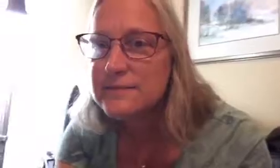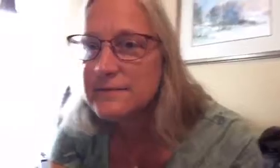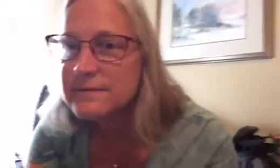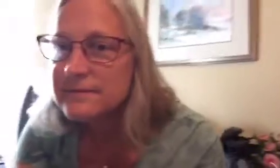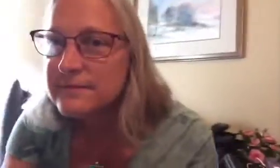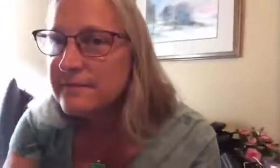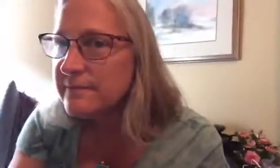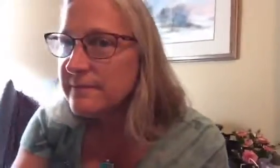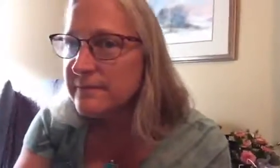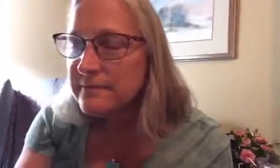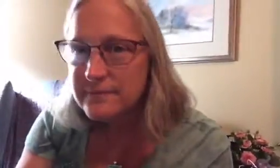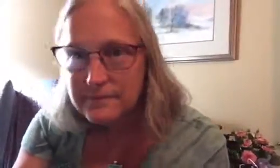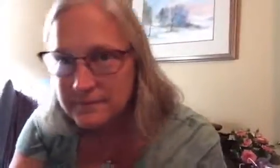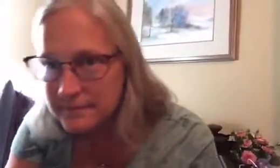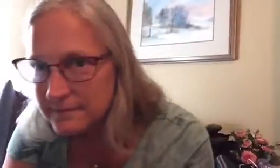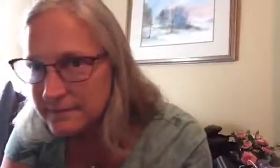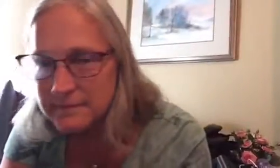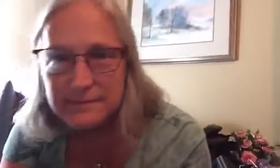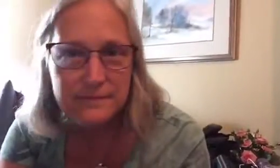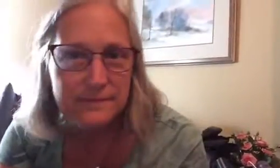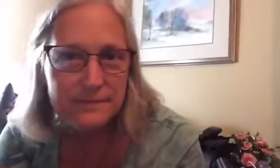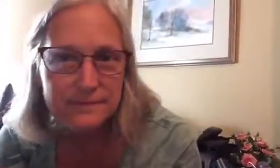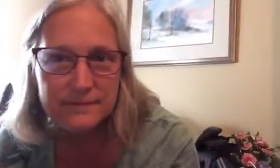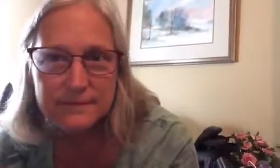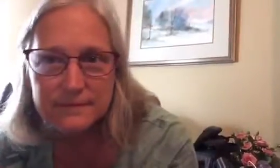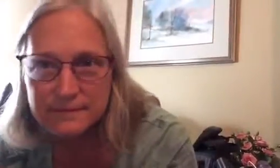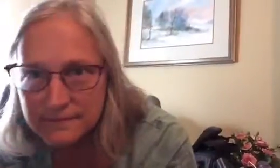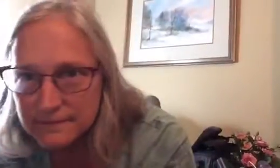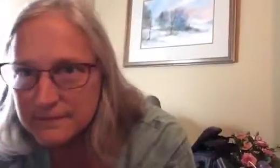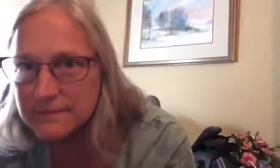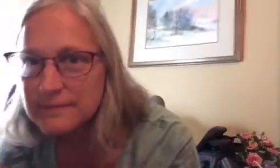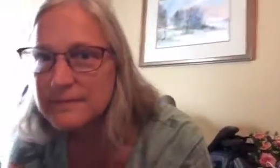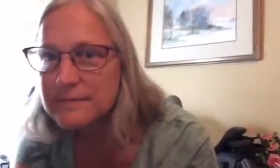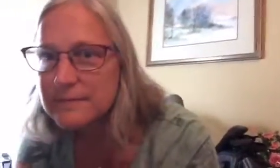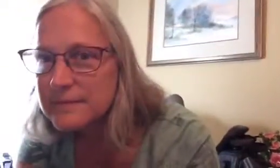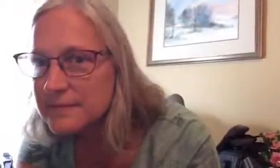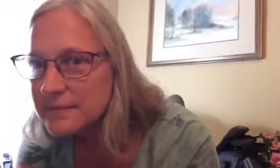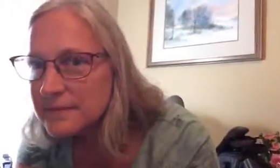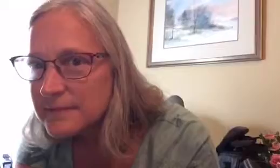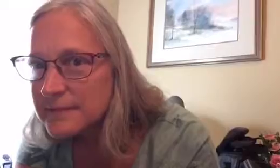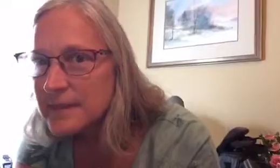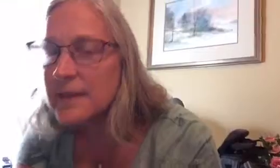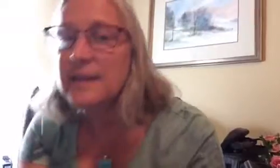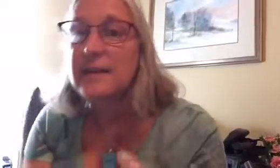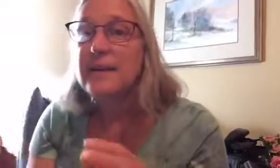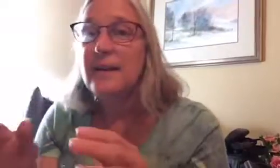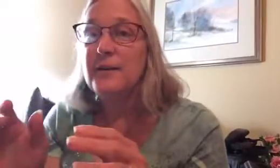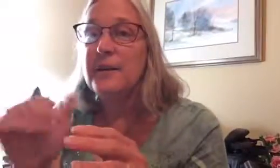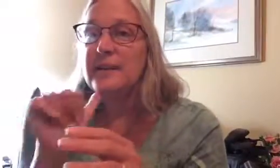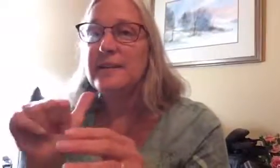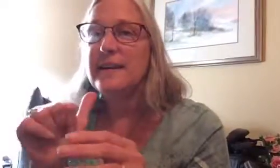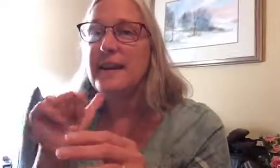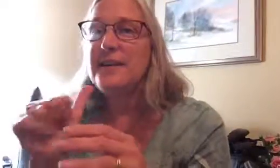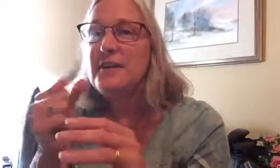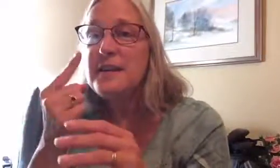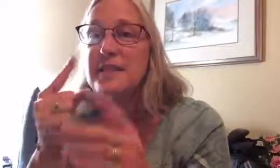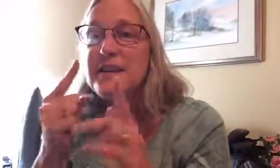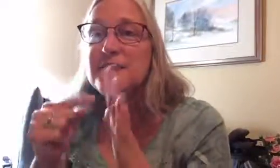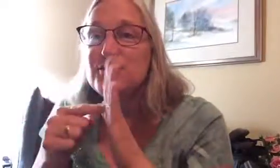I think it